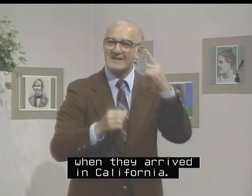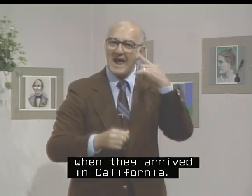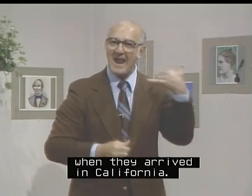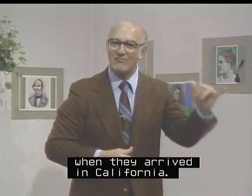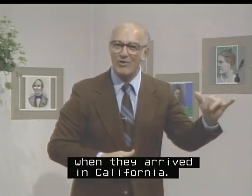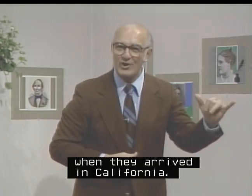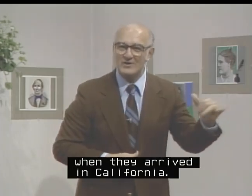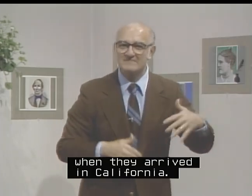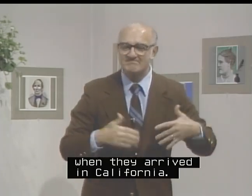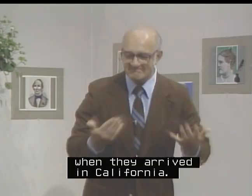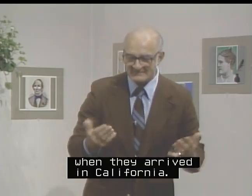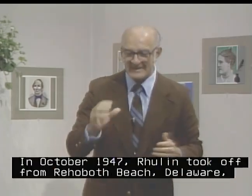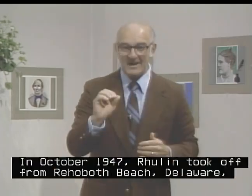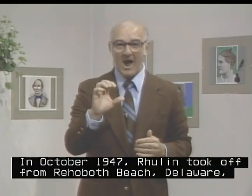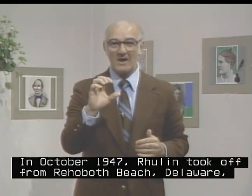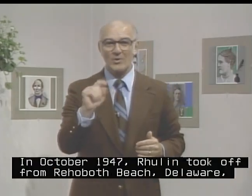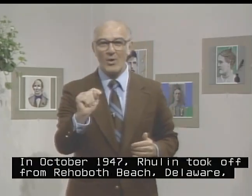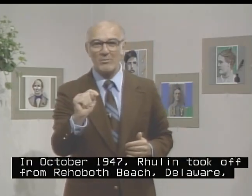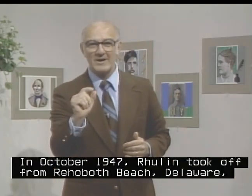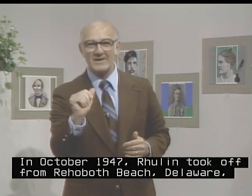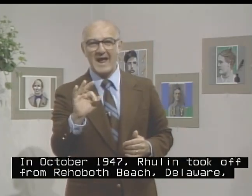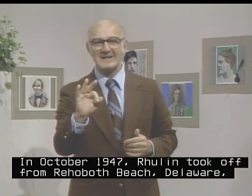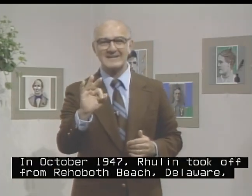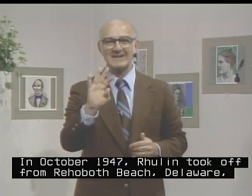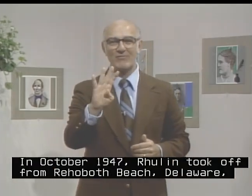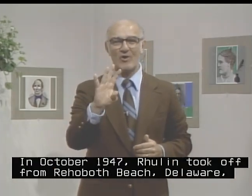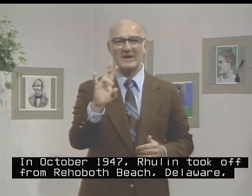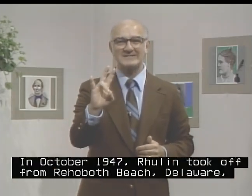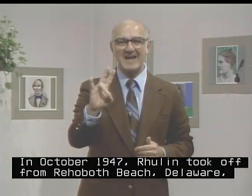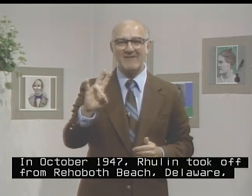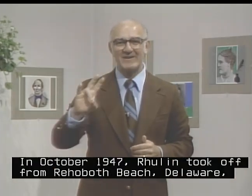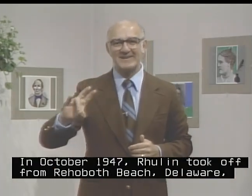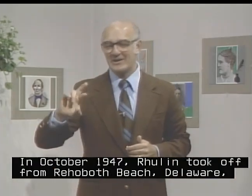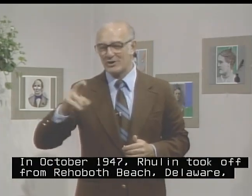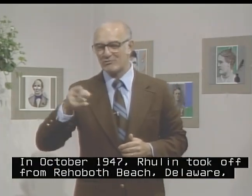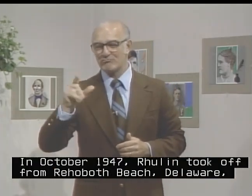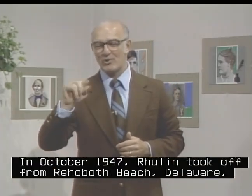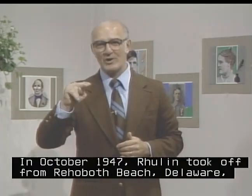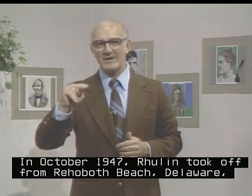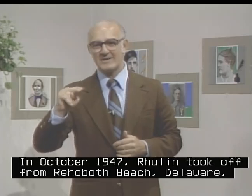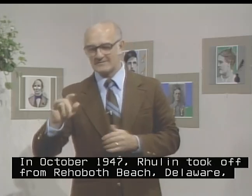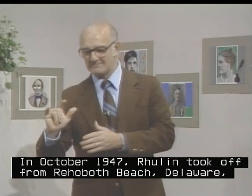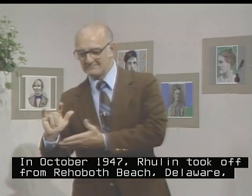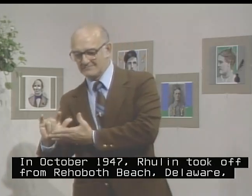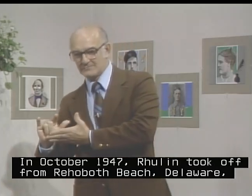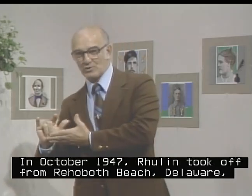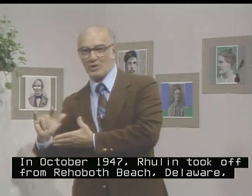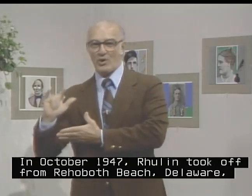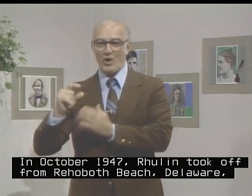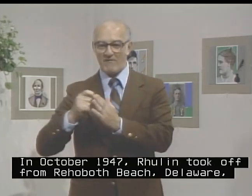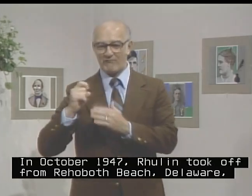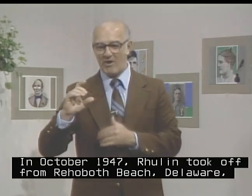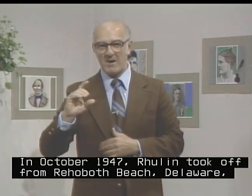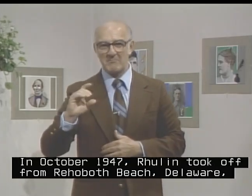California. In October 1947, Rulon took off from